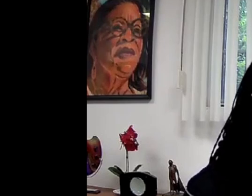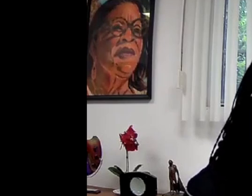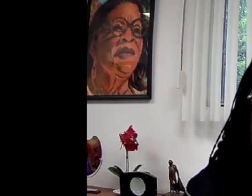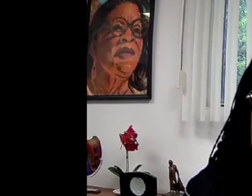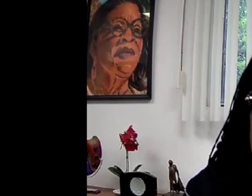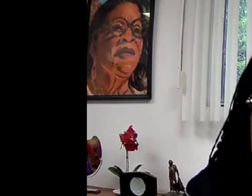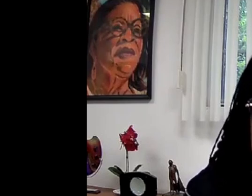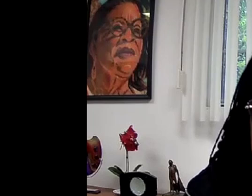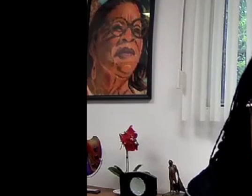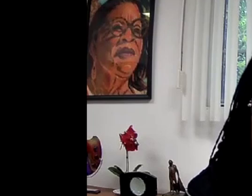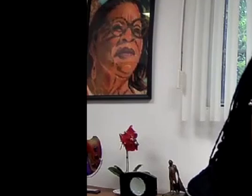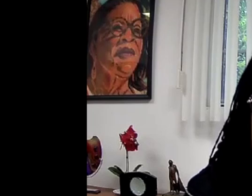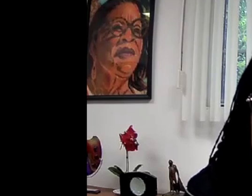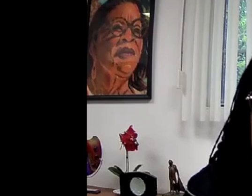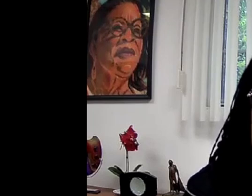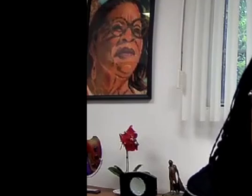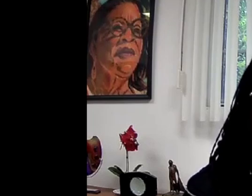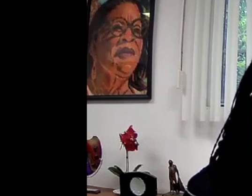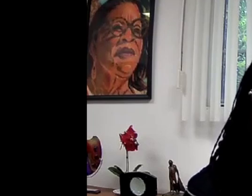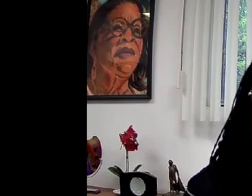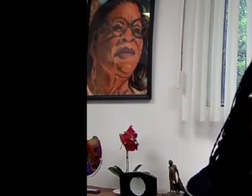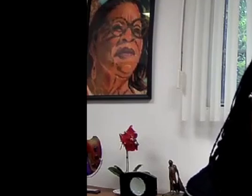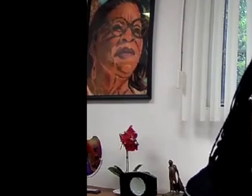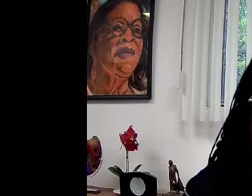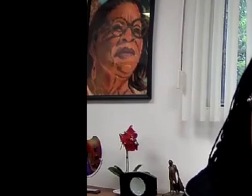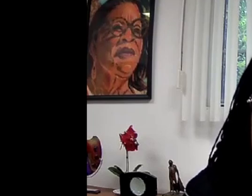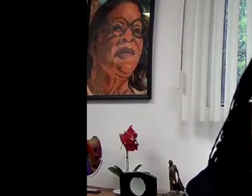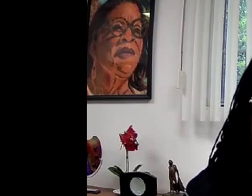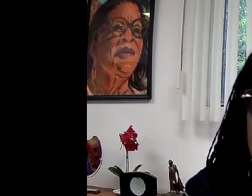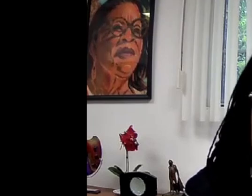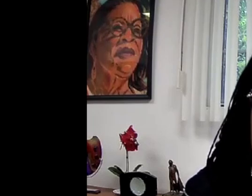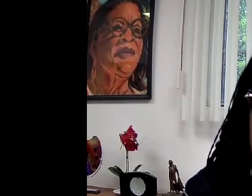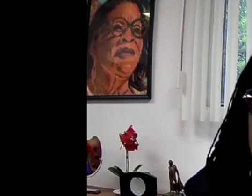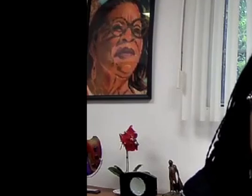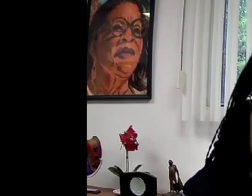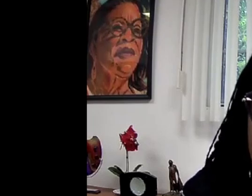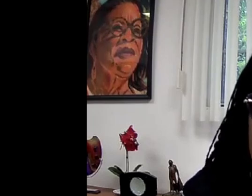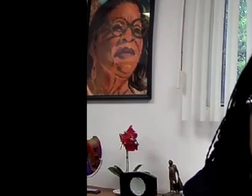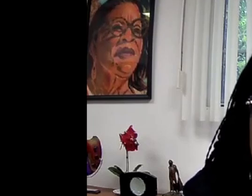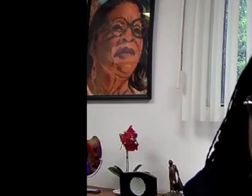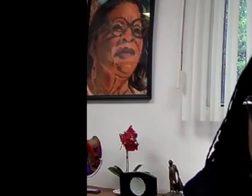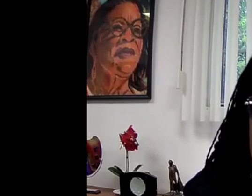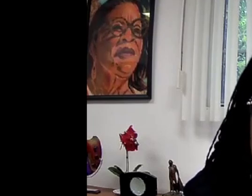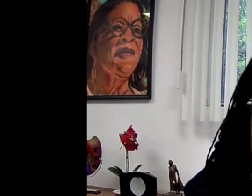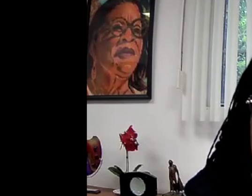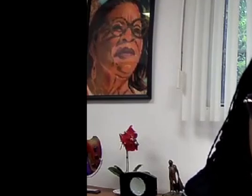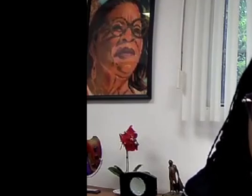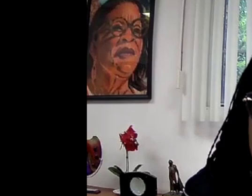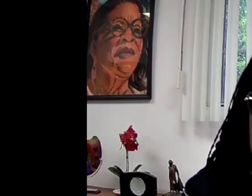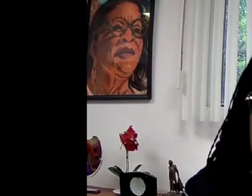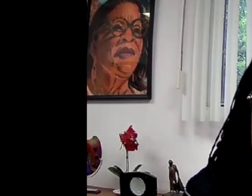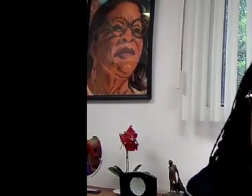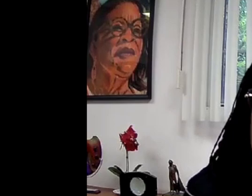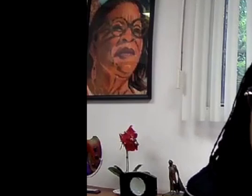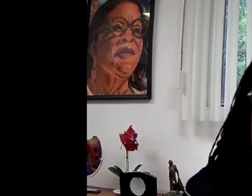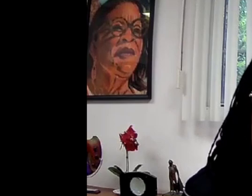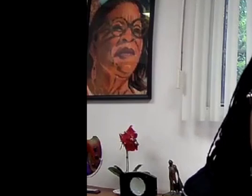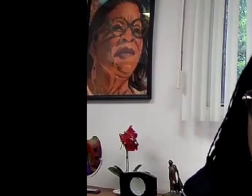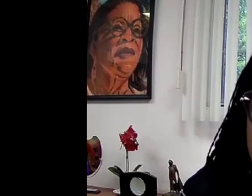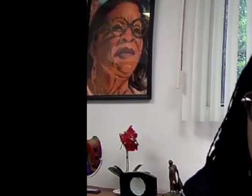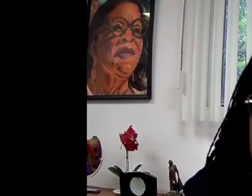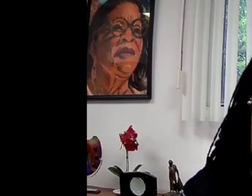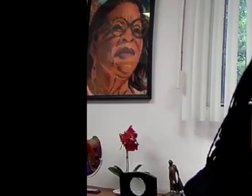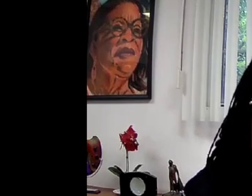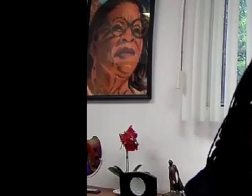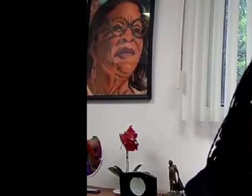abused so badly and have nowhere to go. I'm not looking for fame. You know, I'm not